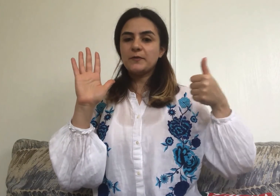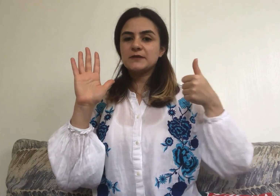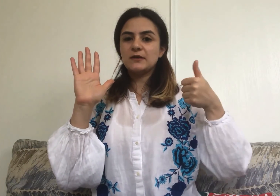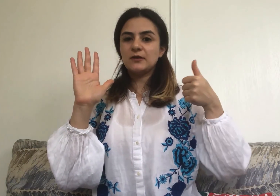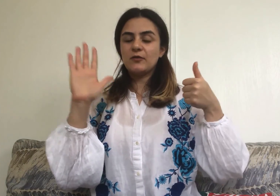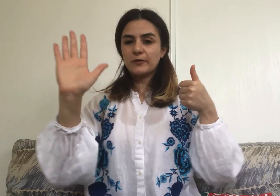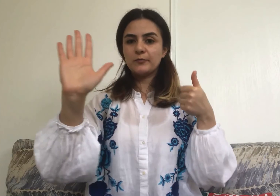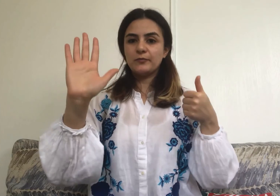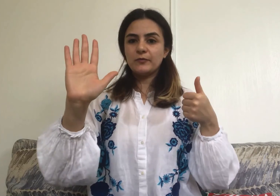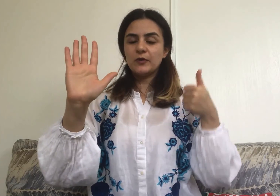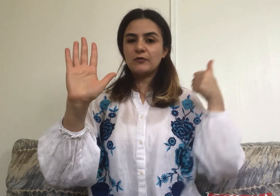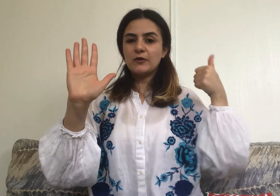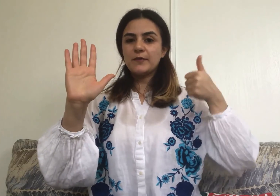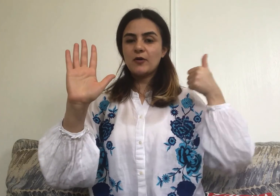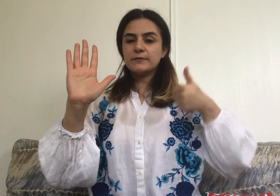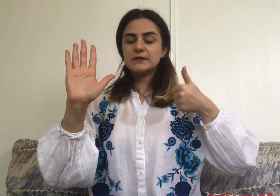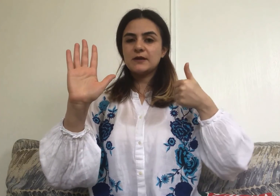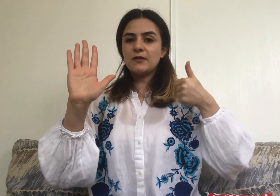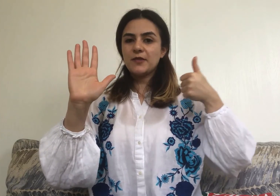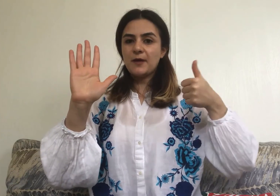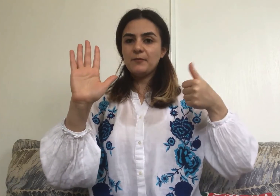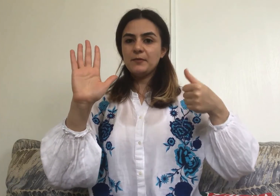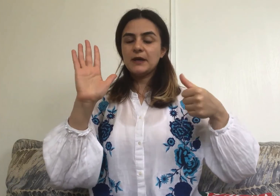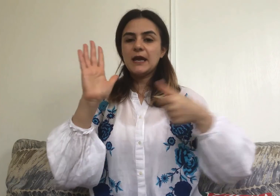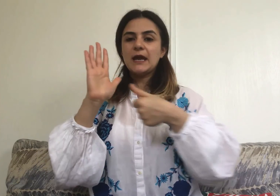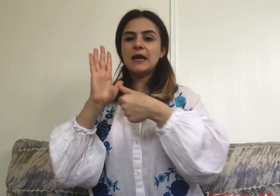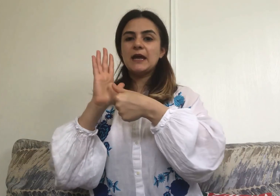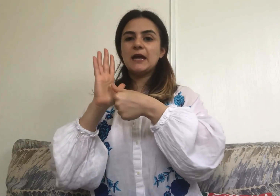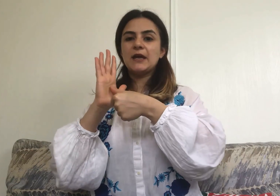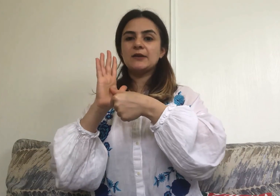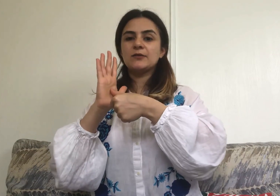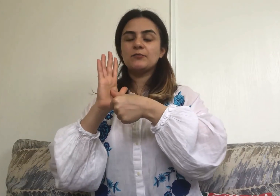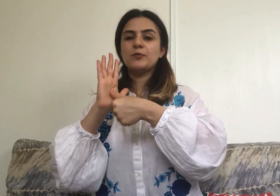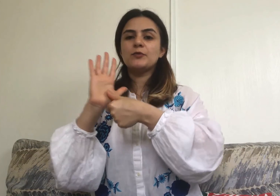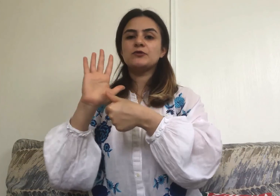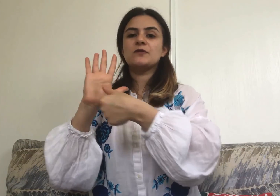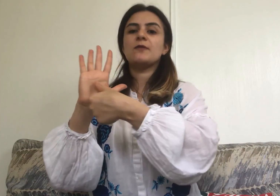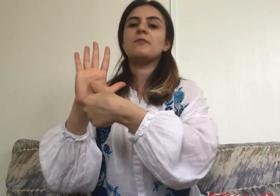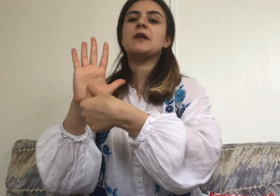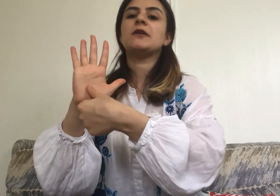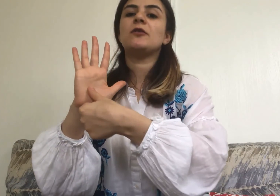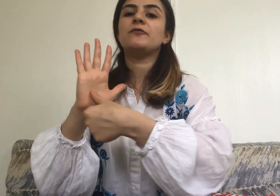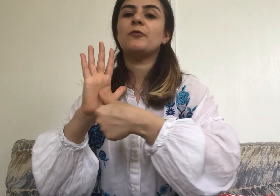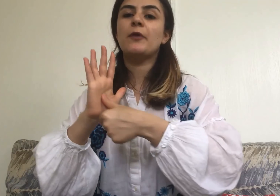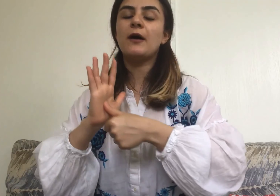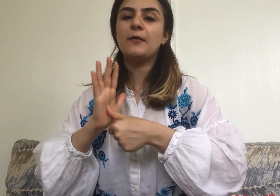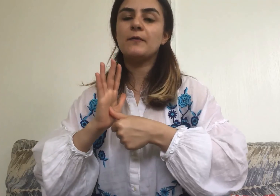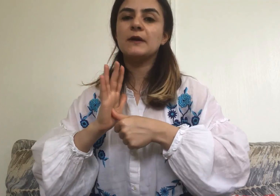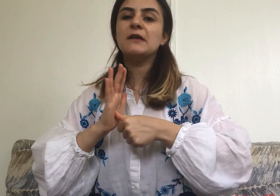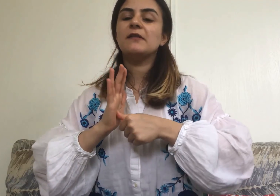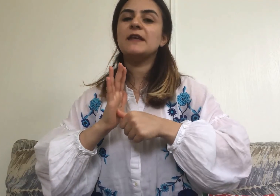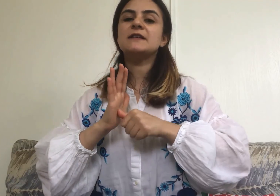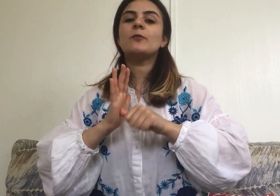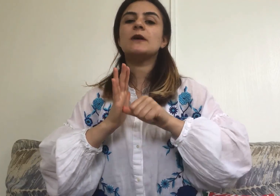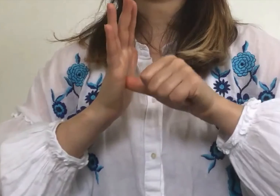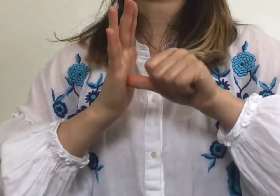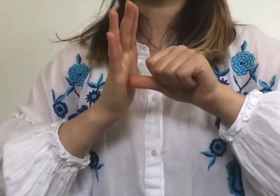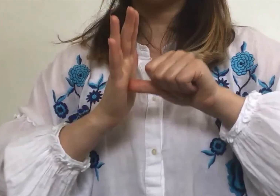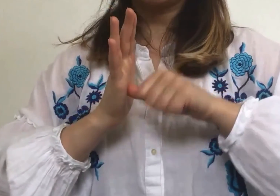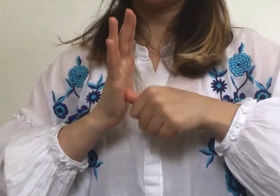opposite thumb and push the middle of your palm. This one is to get